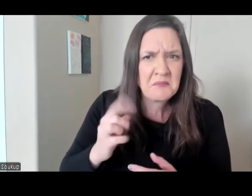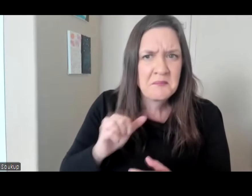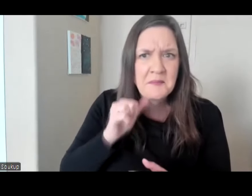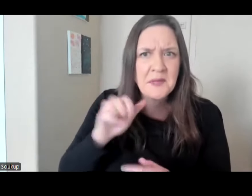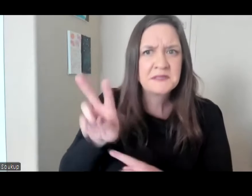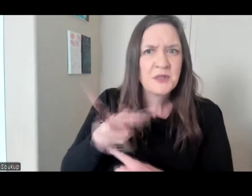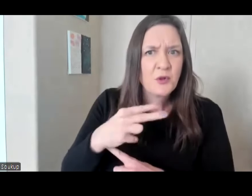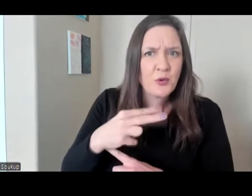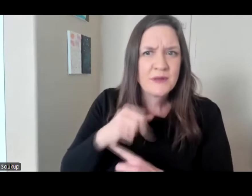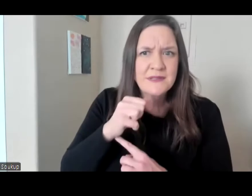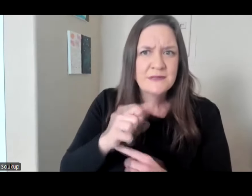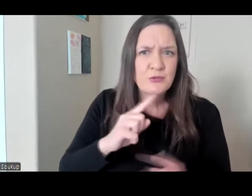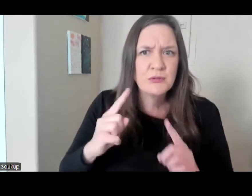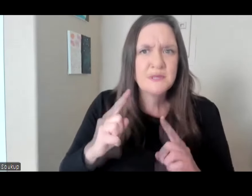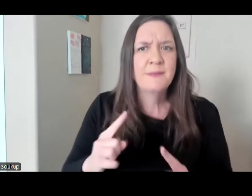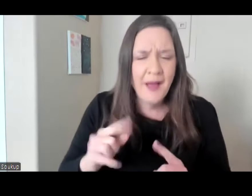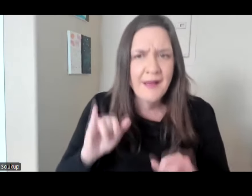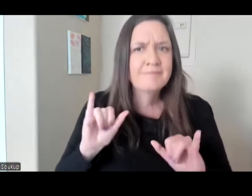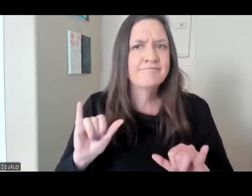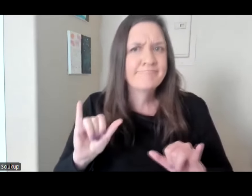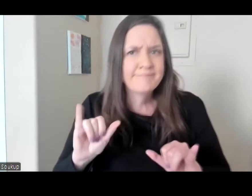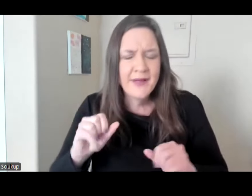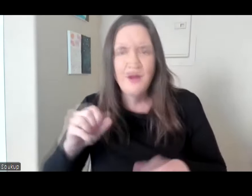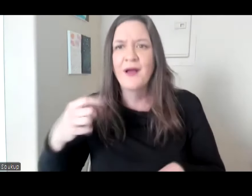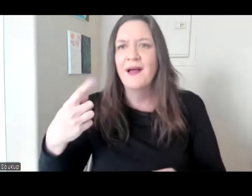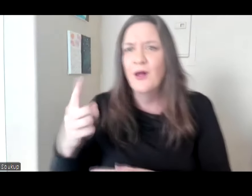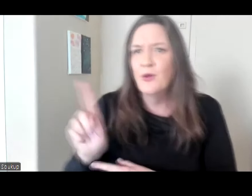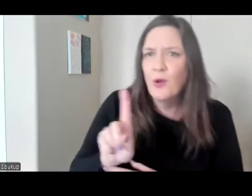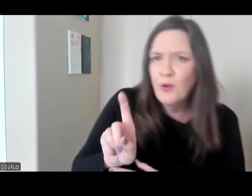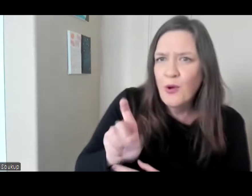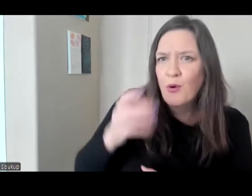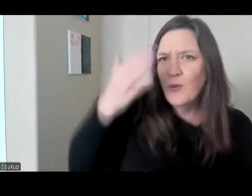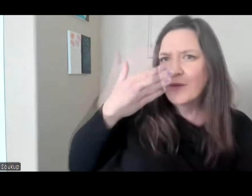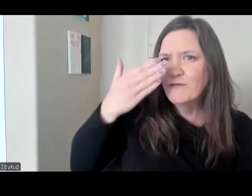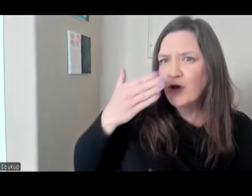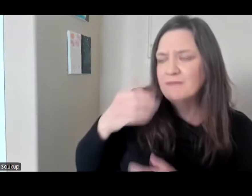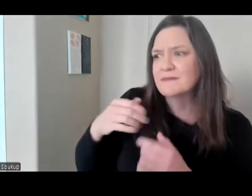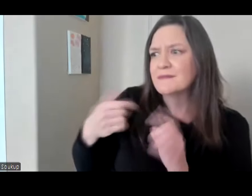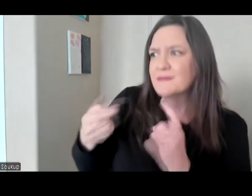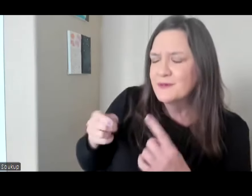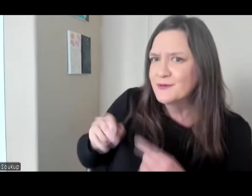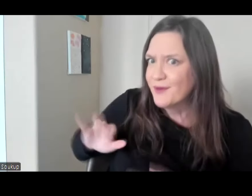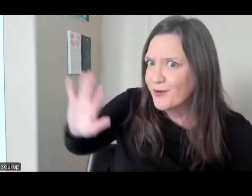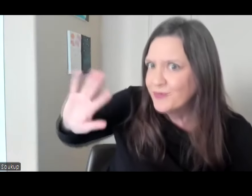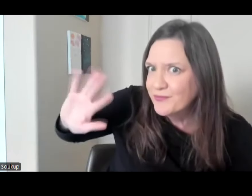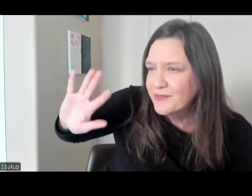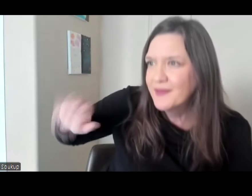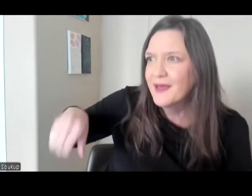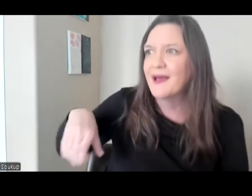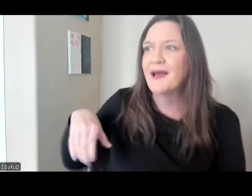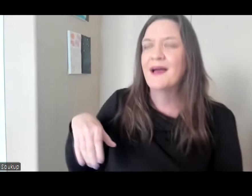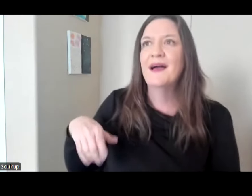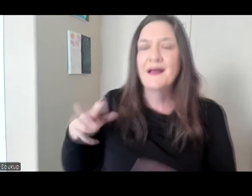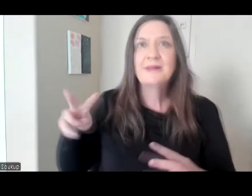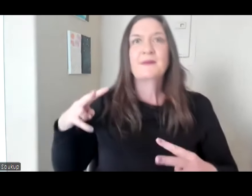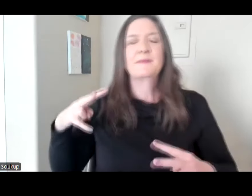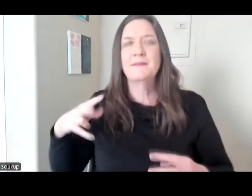If they first verbally did not get that response, they could have engaged in his line of sight